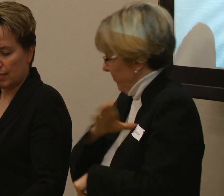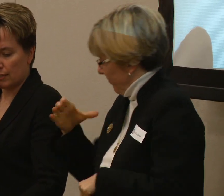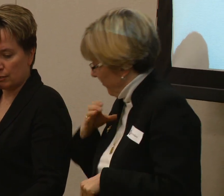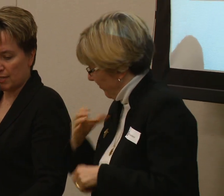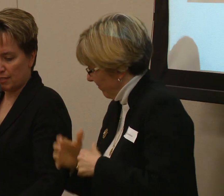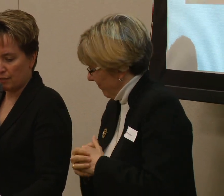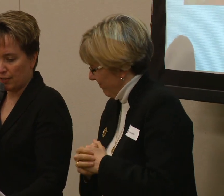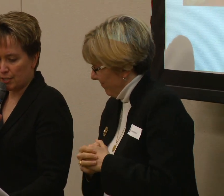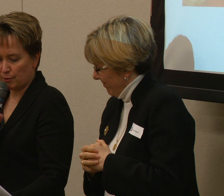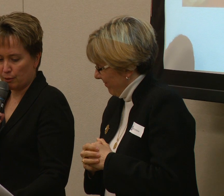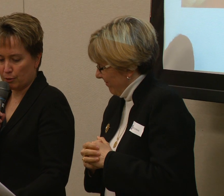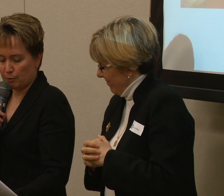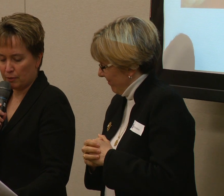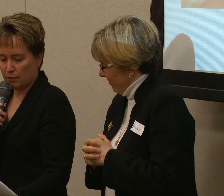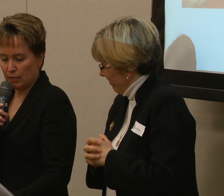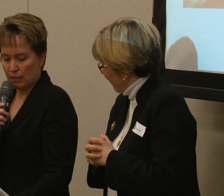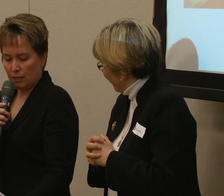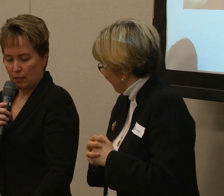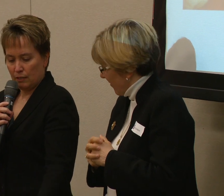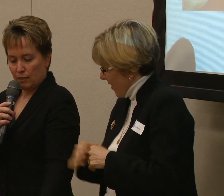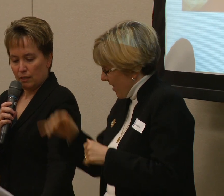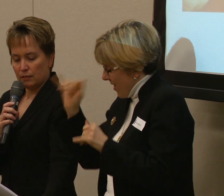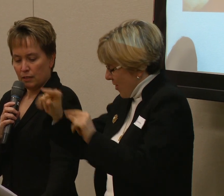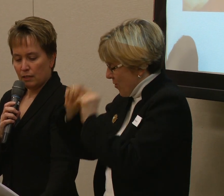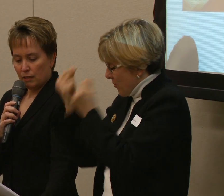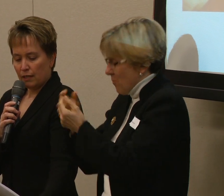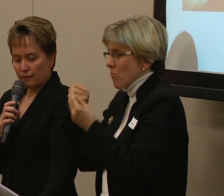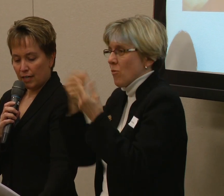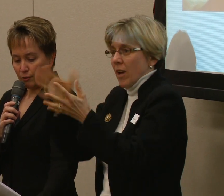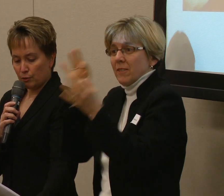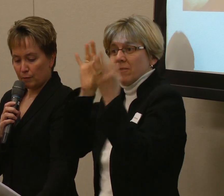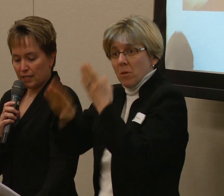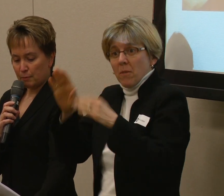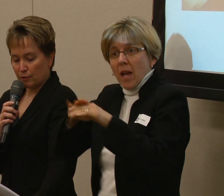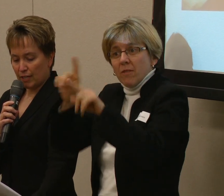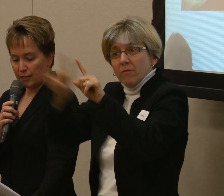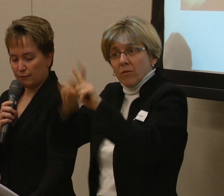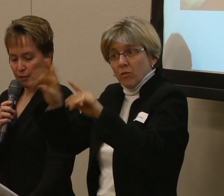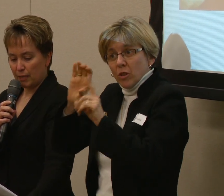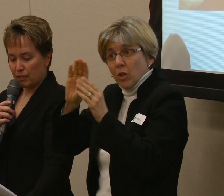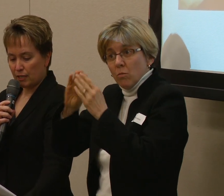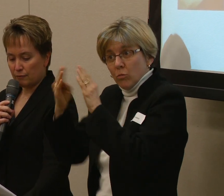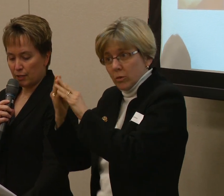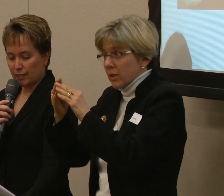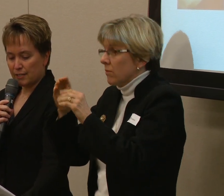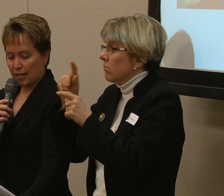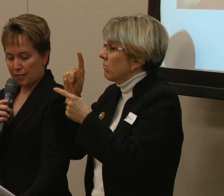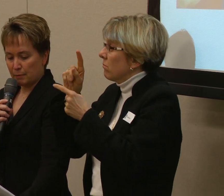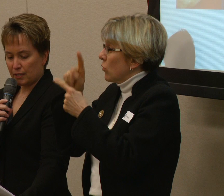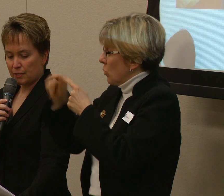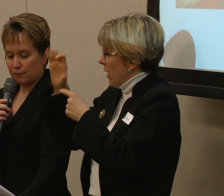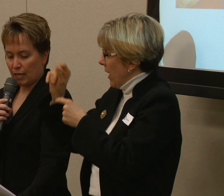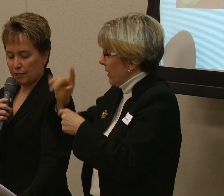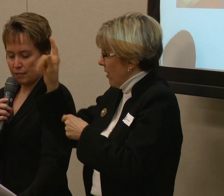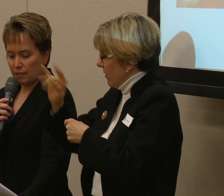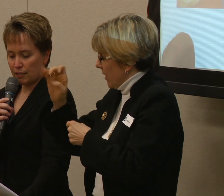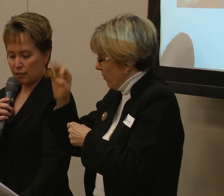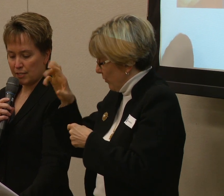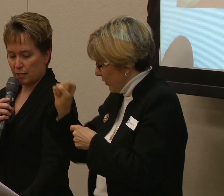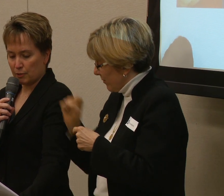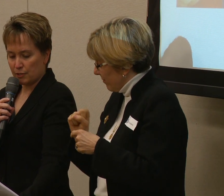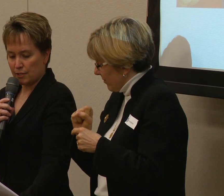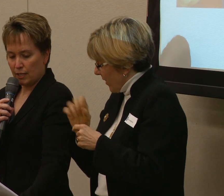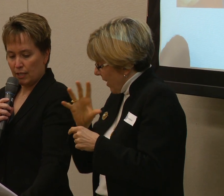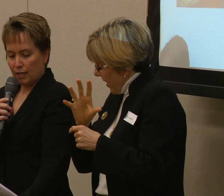cultural and linguistic advisory group. That group has provided feedback on various aspects of ACT